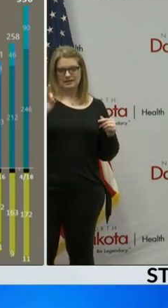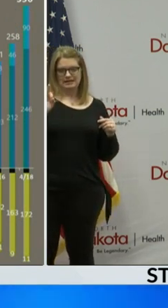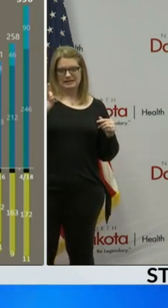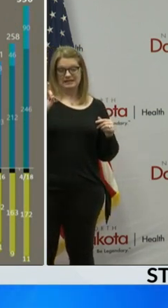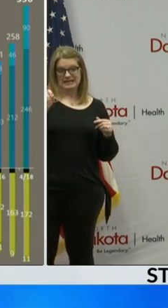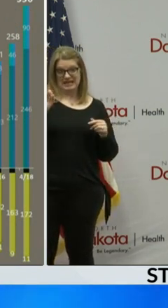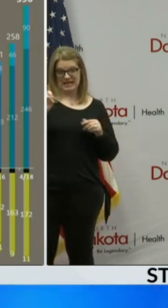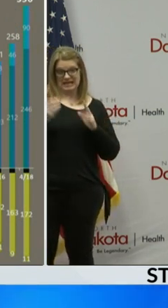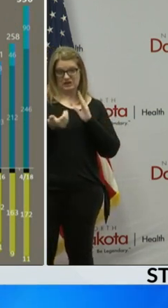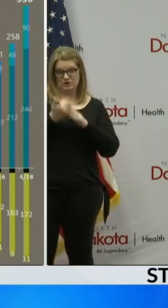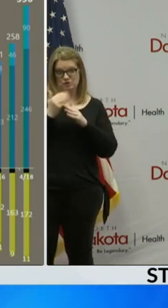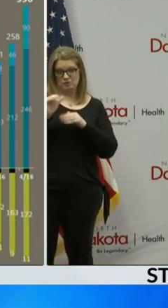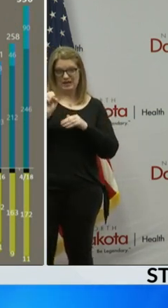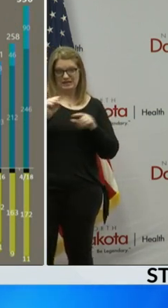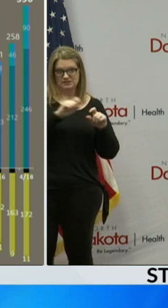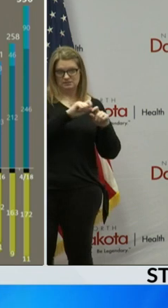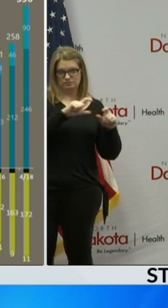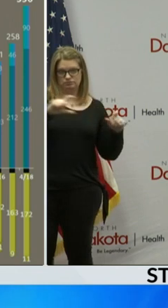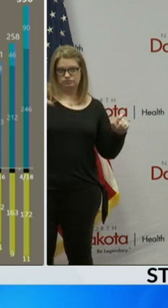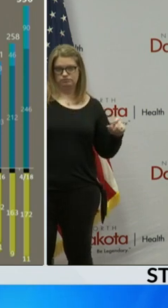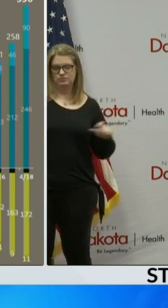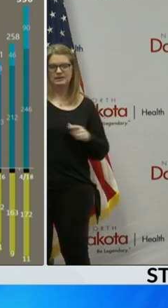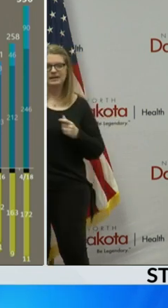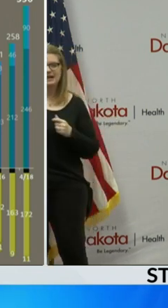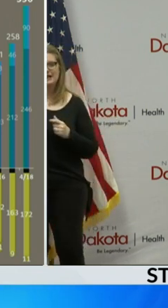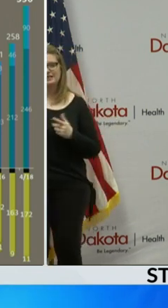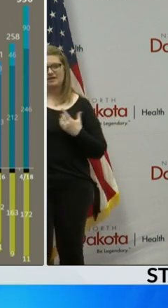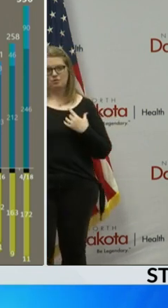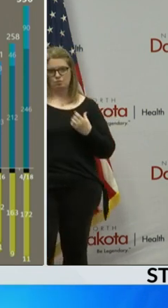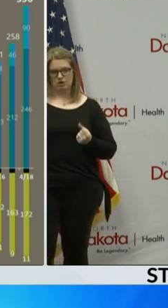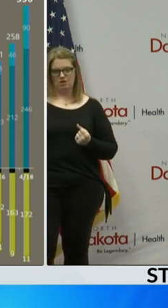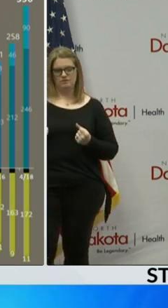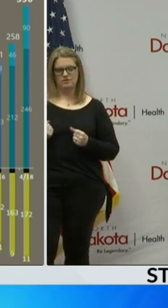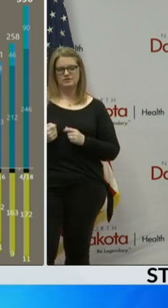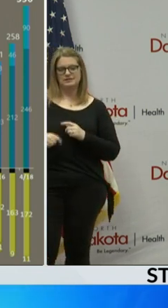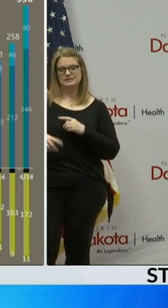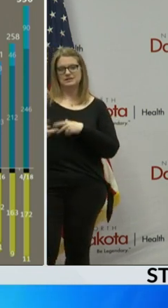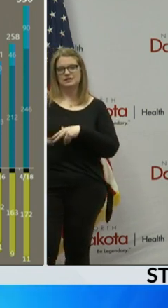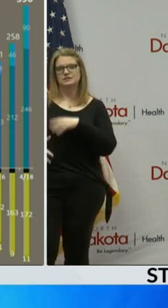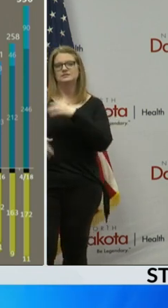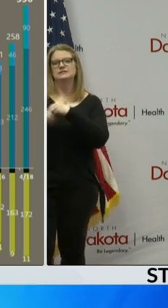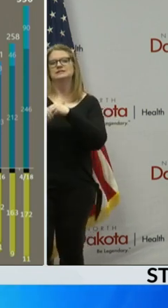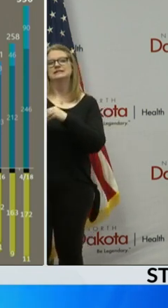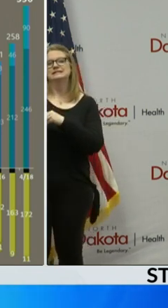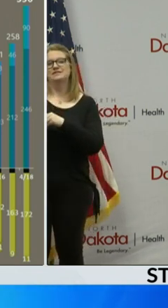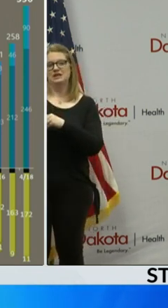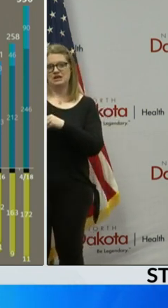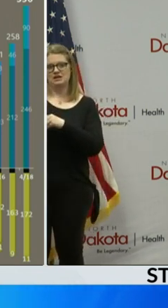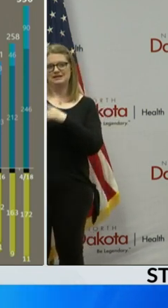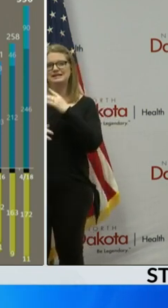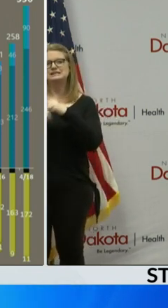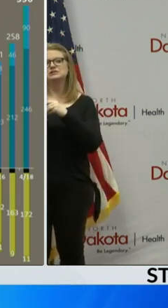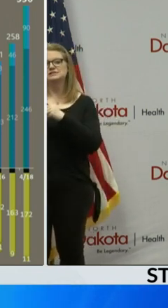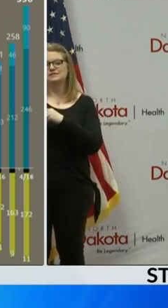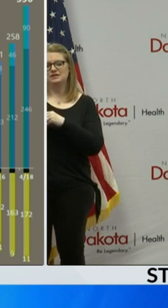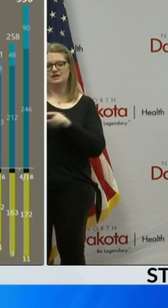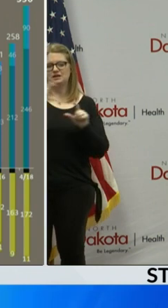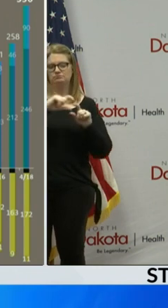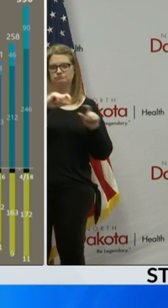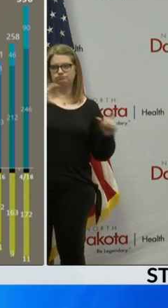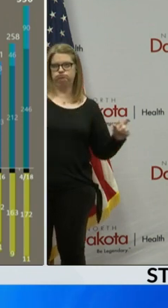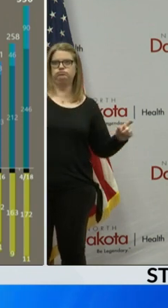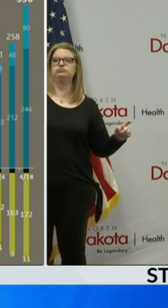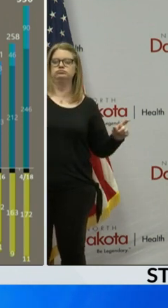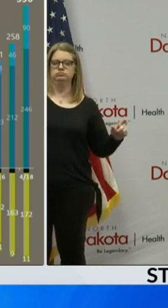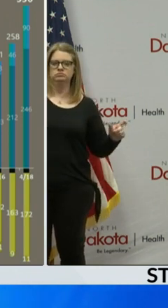new cases we had 11 recovered so we had a net rise of plus 79 in active cases there on the end far and away our